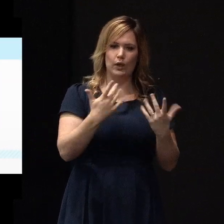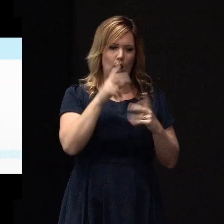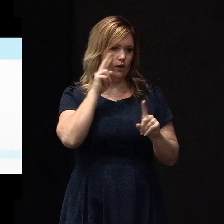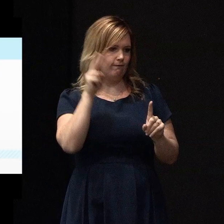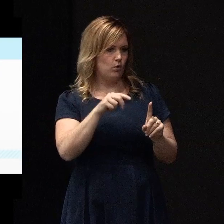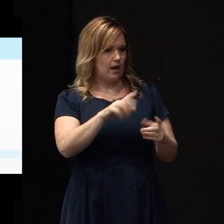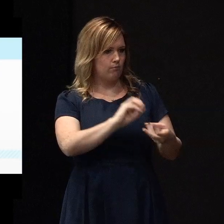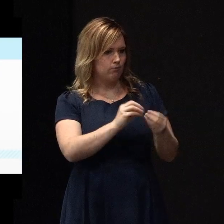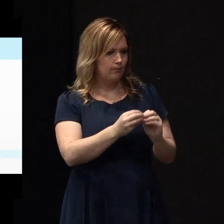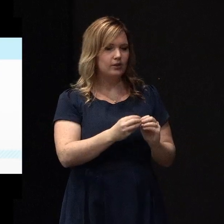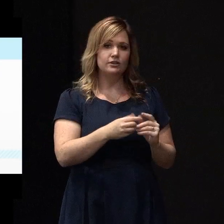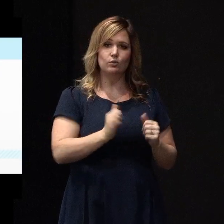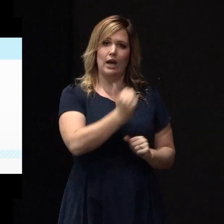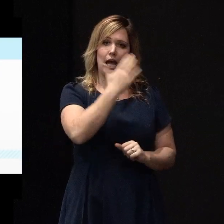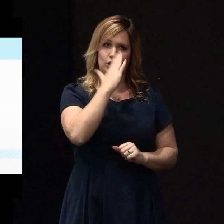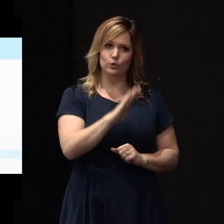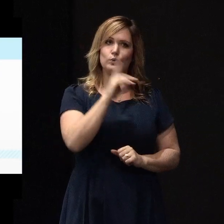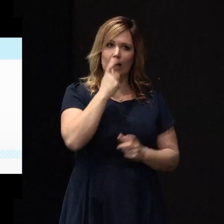And that we do have some control over.